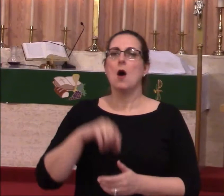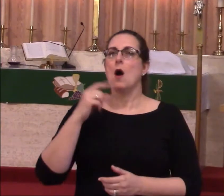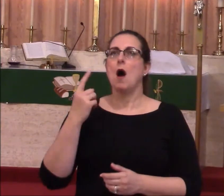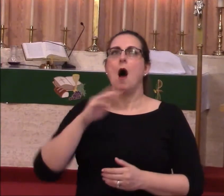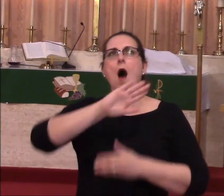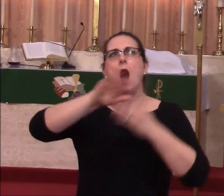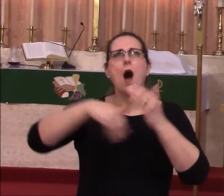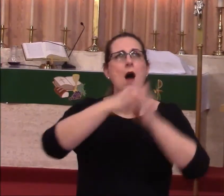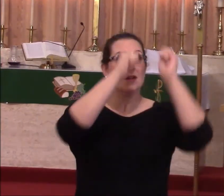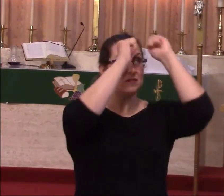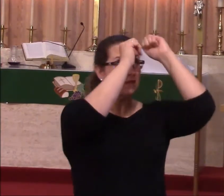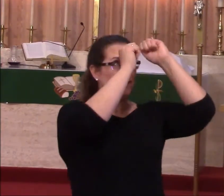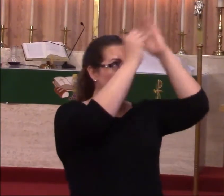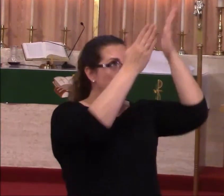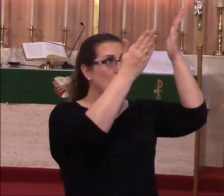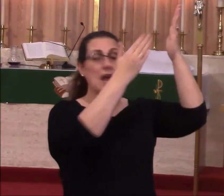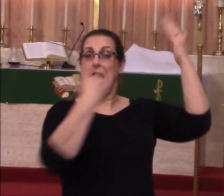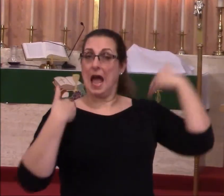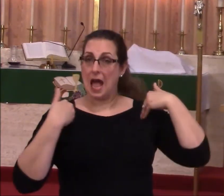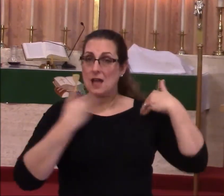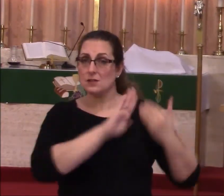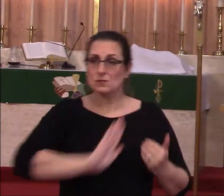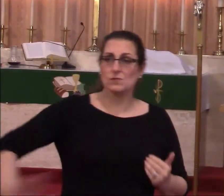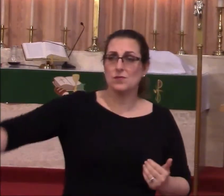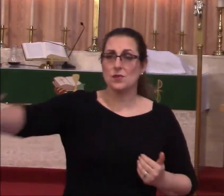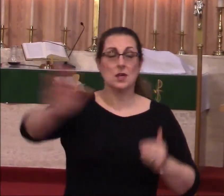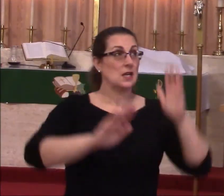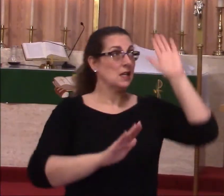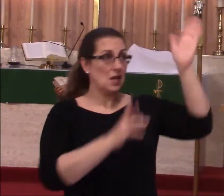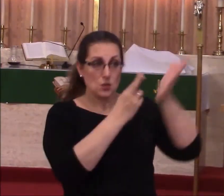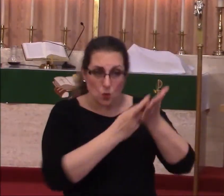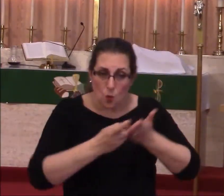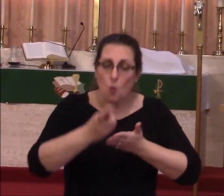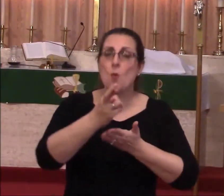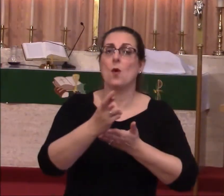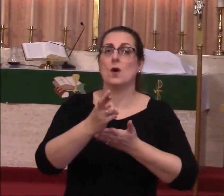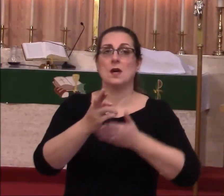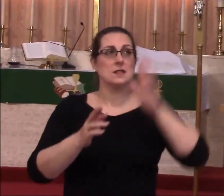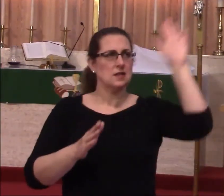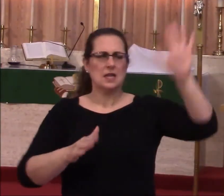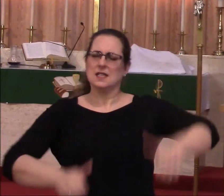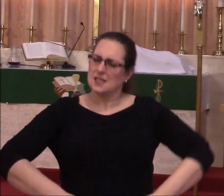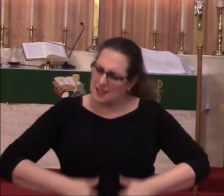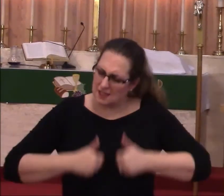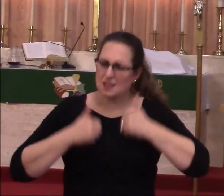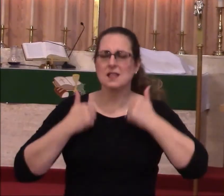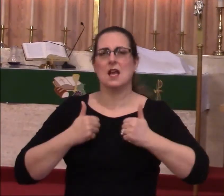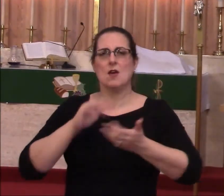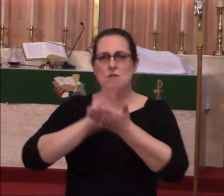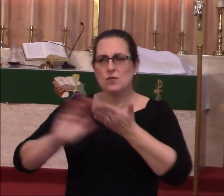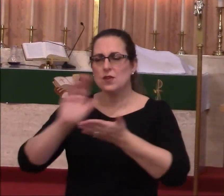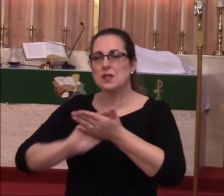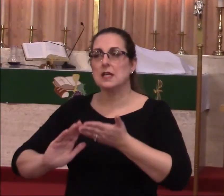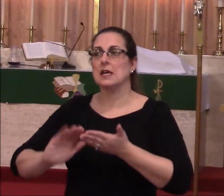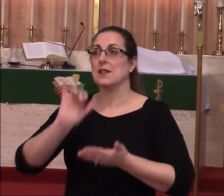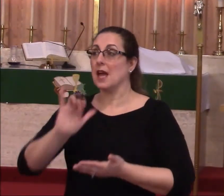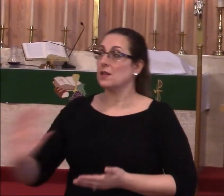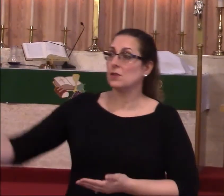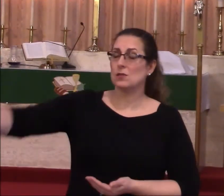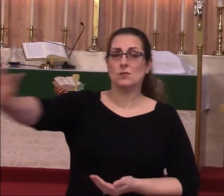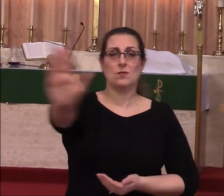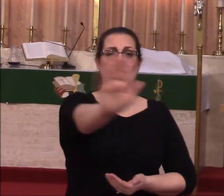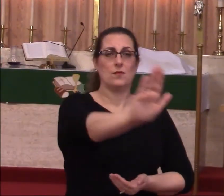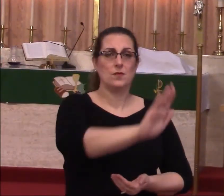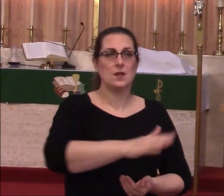that the father has is yours. All of his righteousness, all of his life, all of his forgiveness is yours.